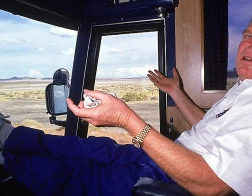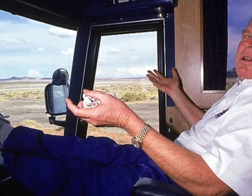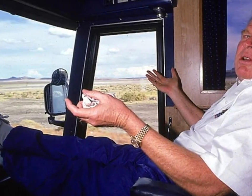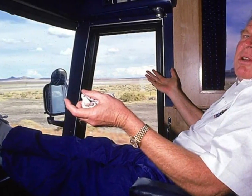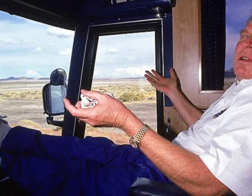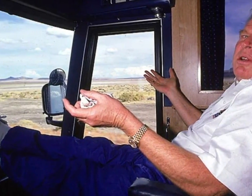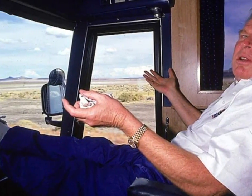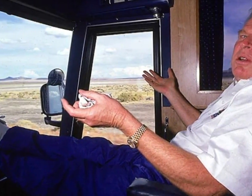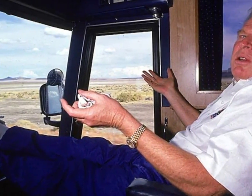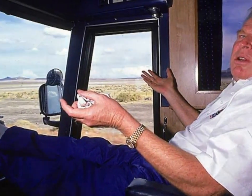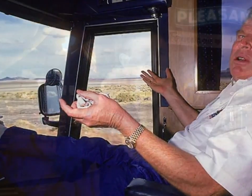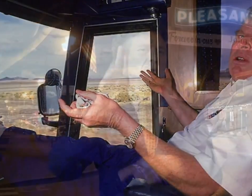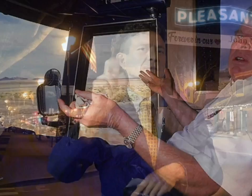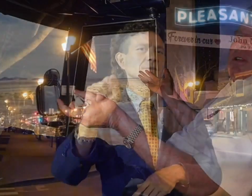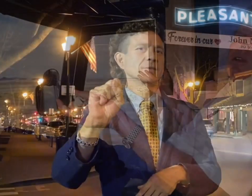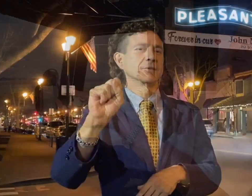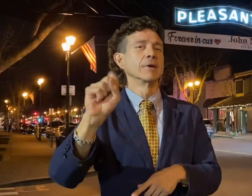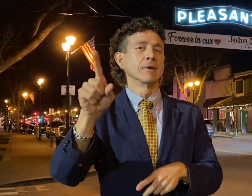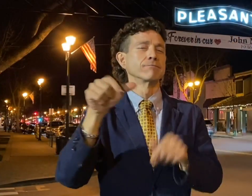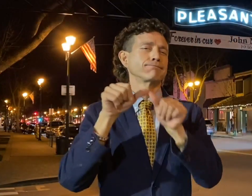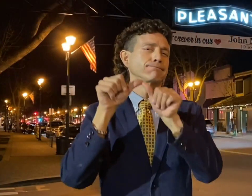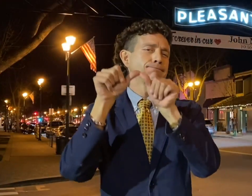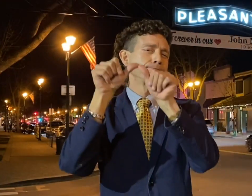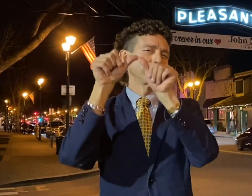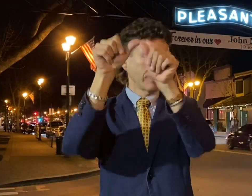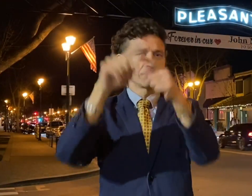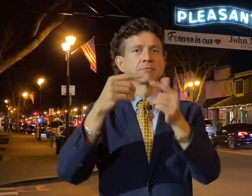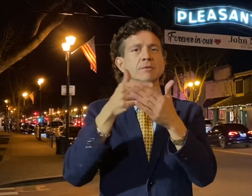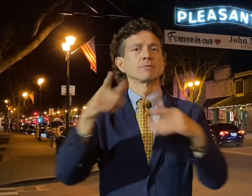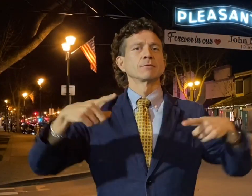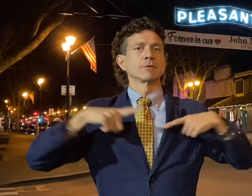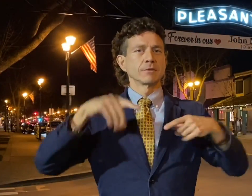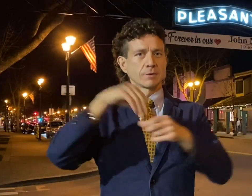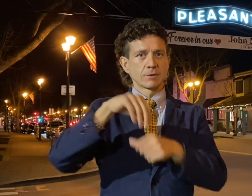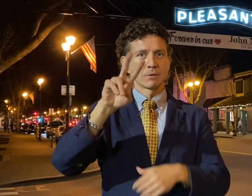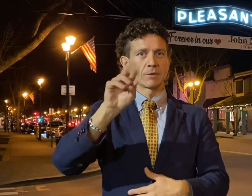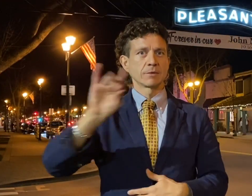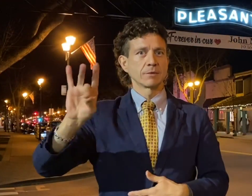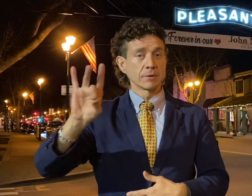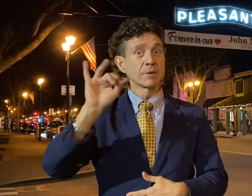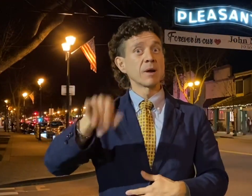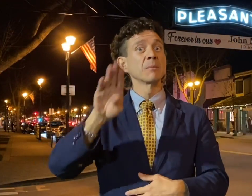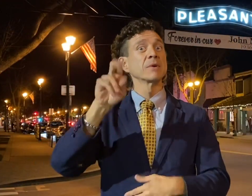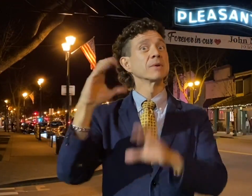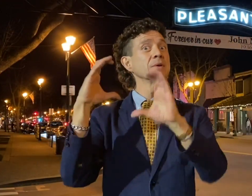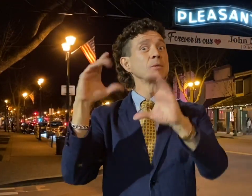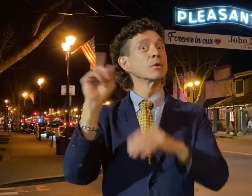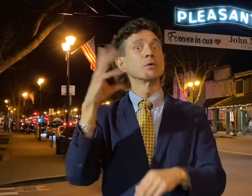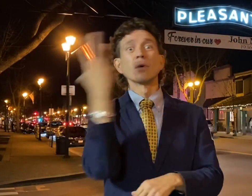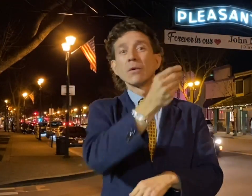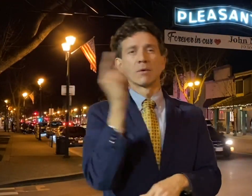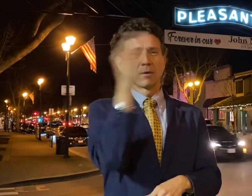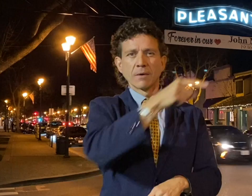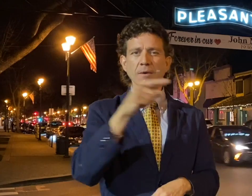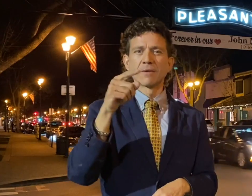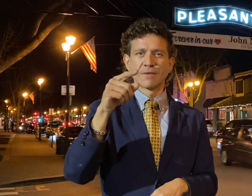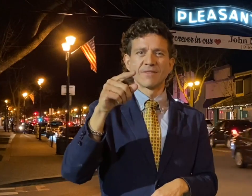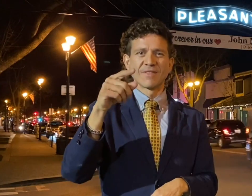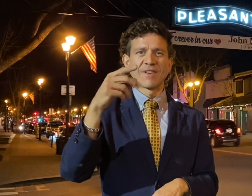He used the Cruiser consistently until his retirement in 2008. The bus is currently housed at the Pro Football Hall of